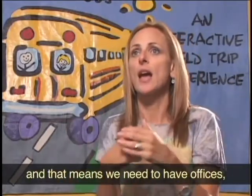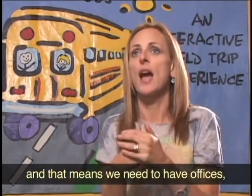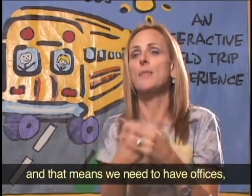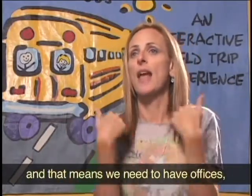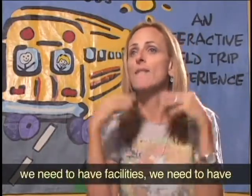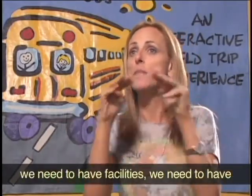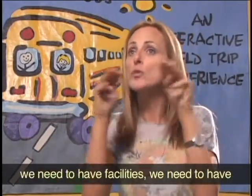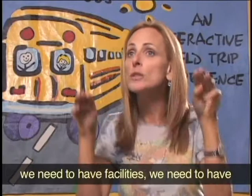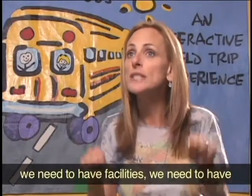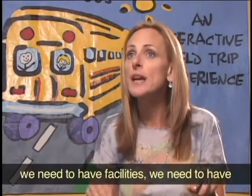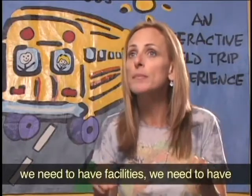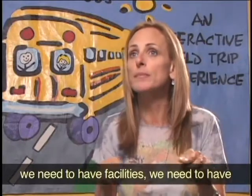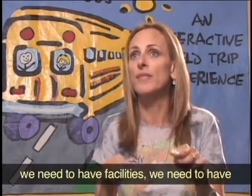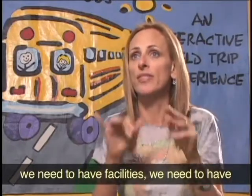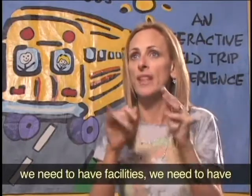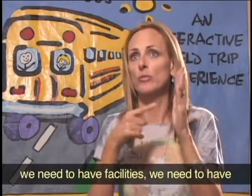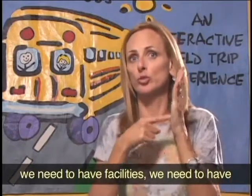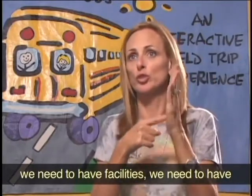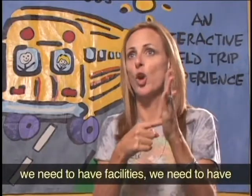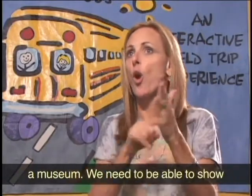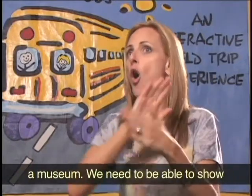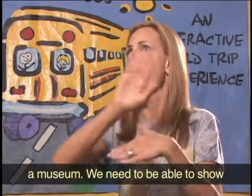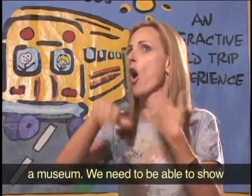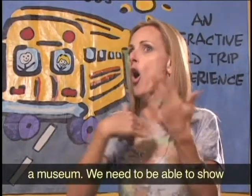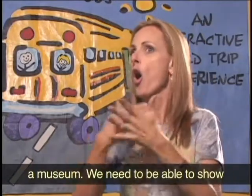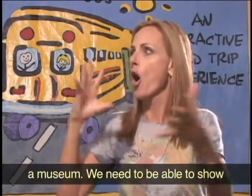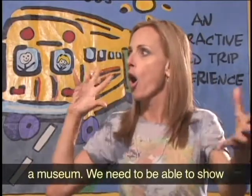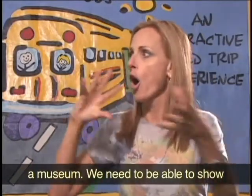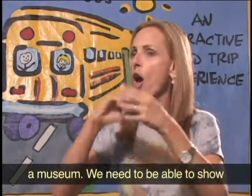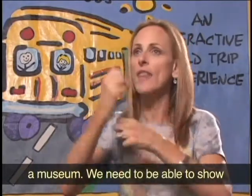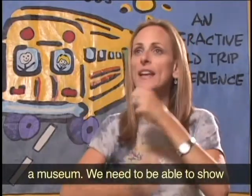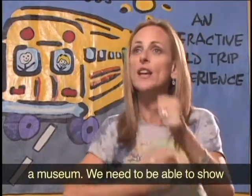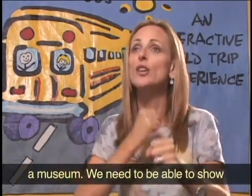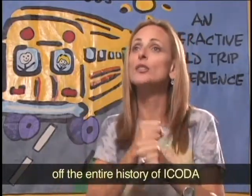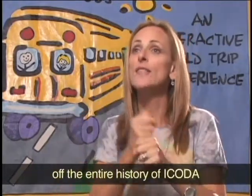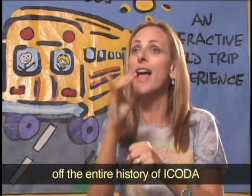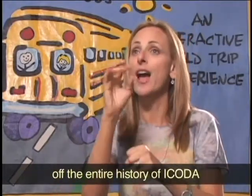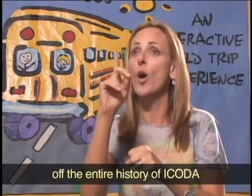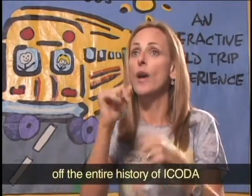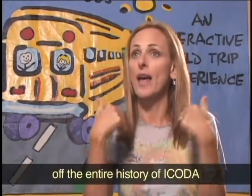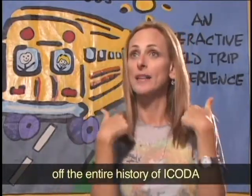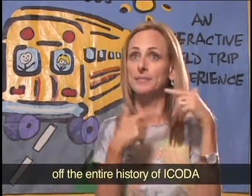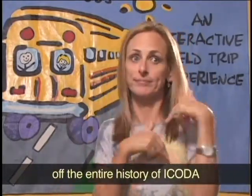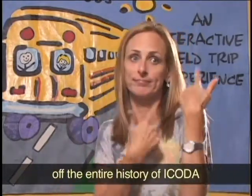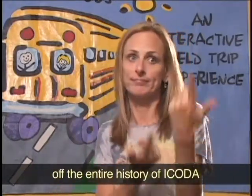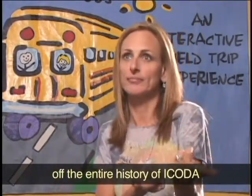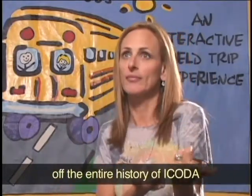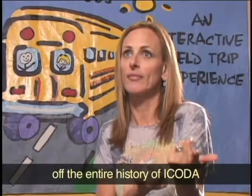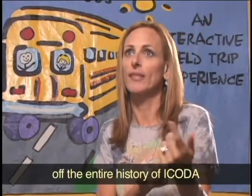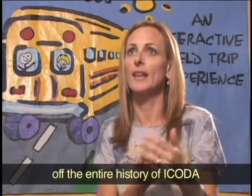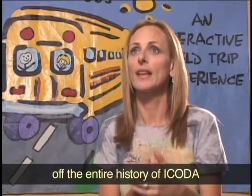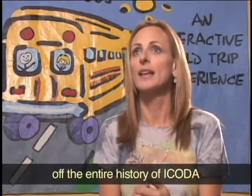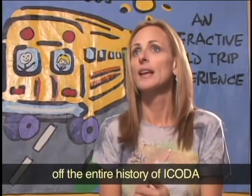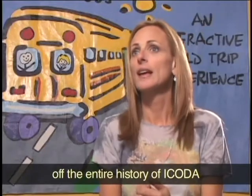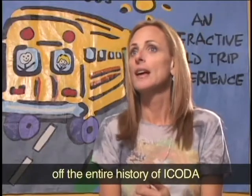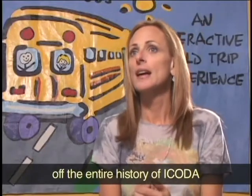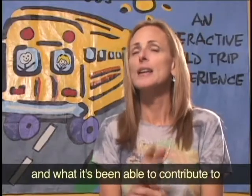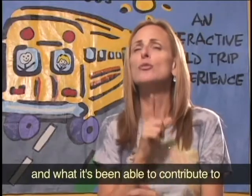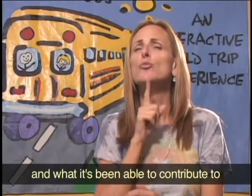offices, we need to have facilities, we need to have a museum. We need to be able to show up the entire history of ICODA and what it's been able to